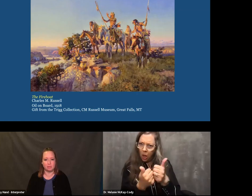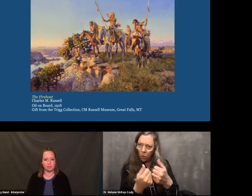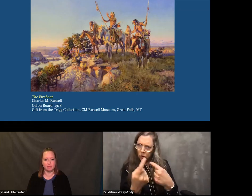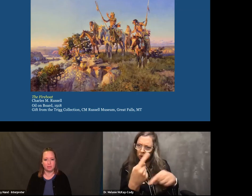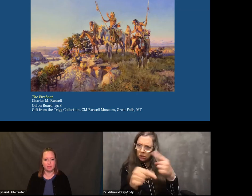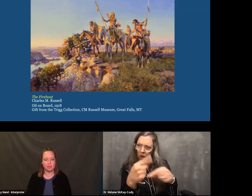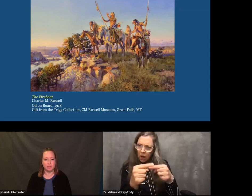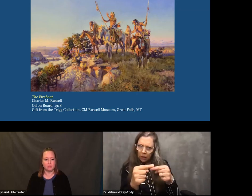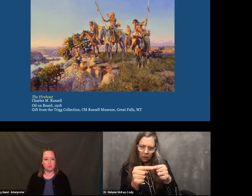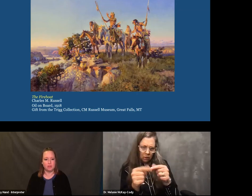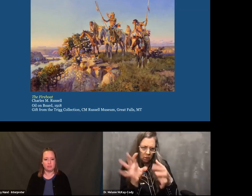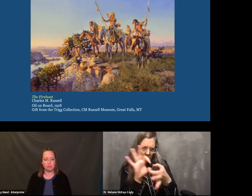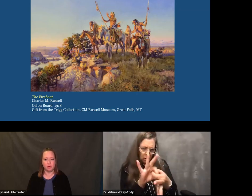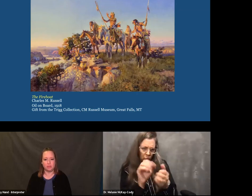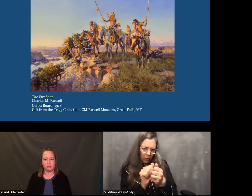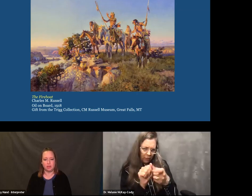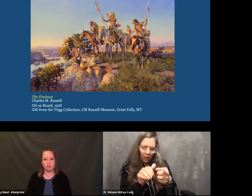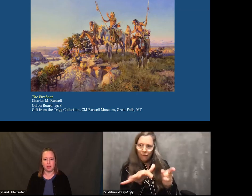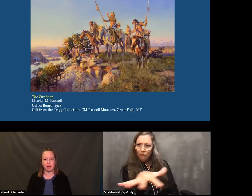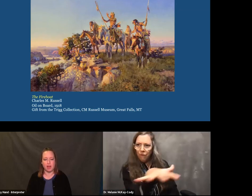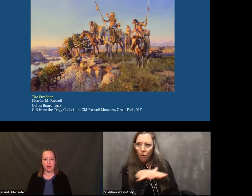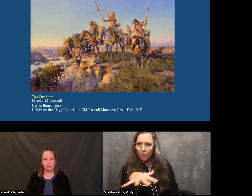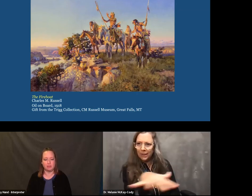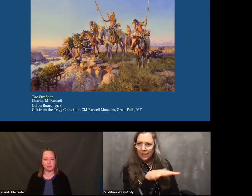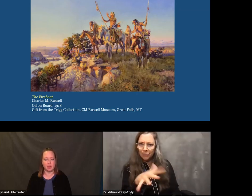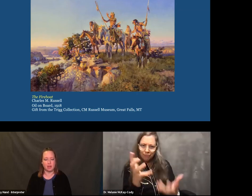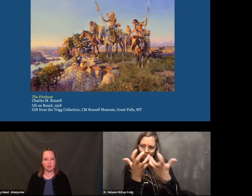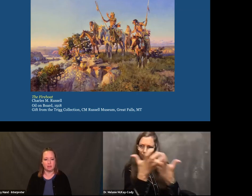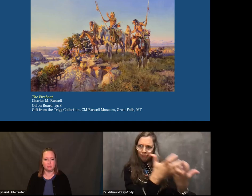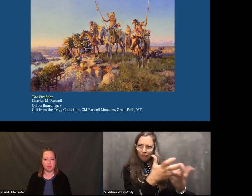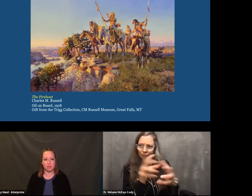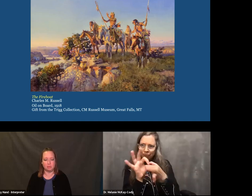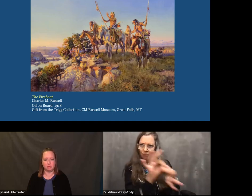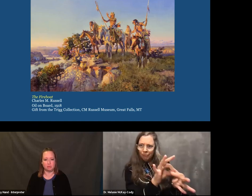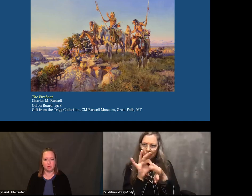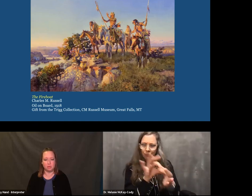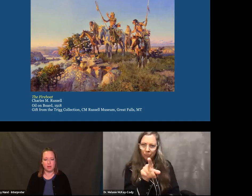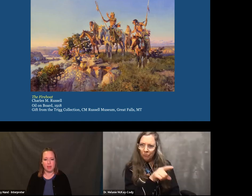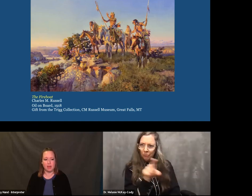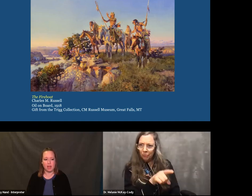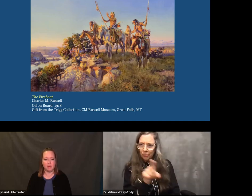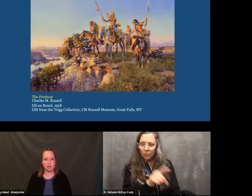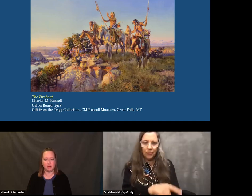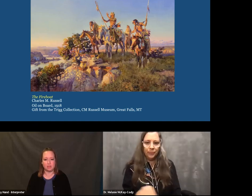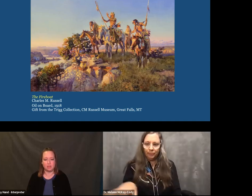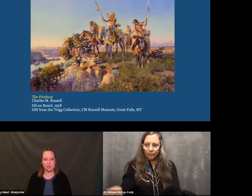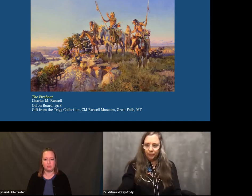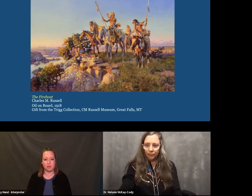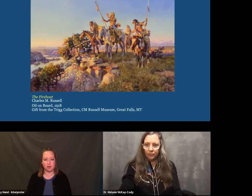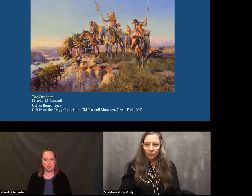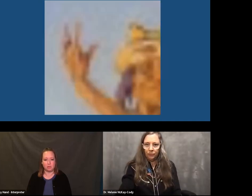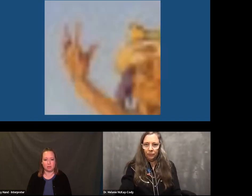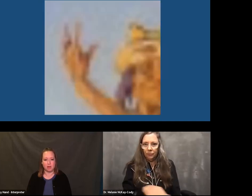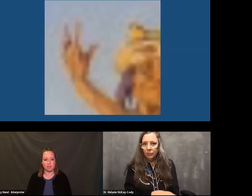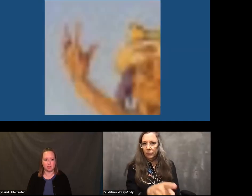of the top. It's really important to think about how the sign is being performed and how it connects to